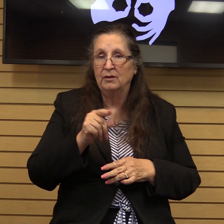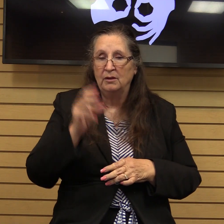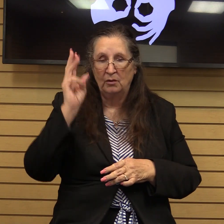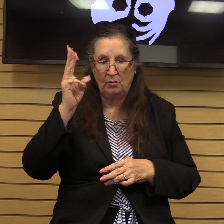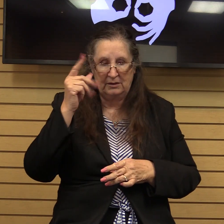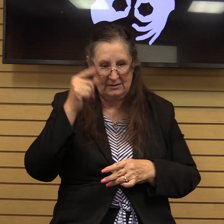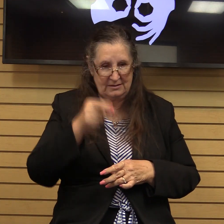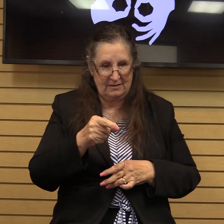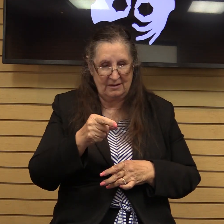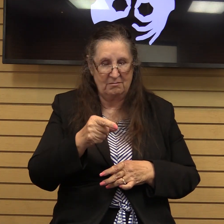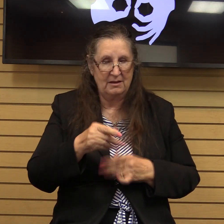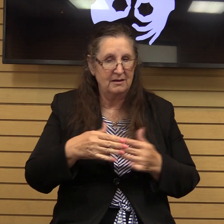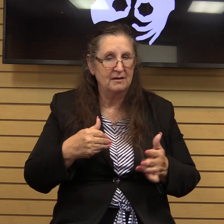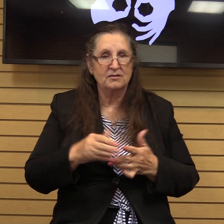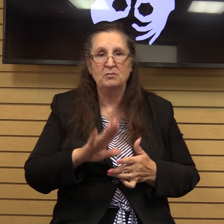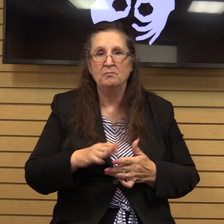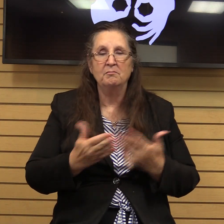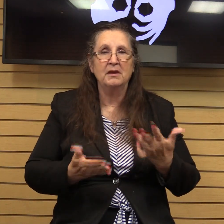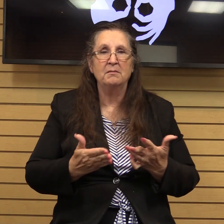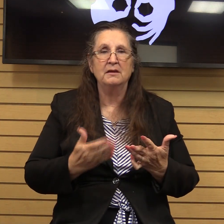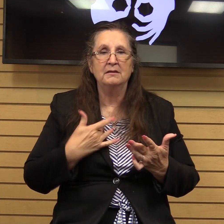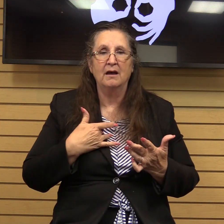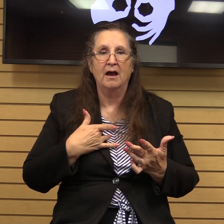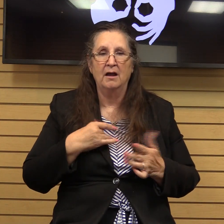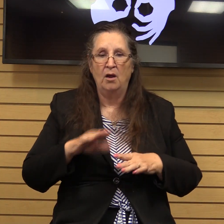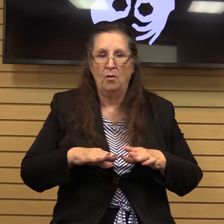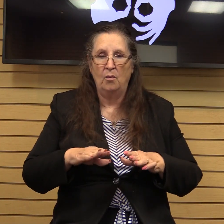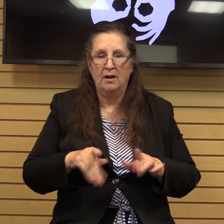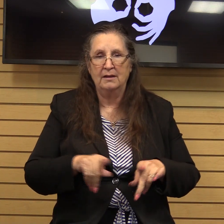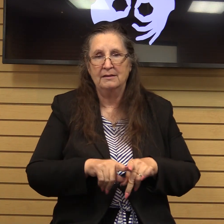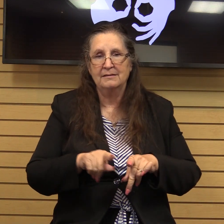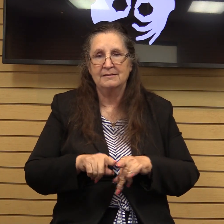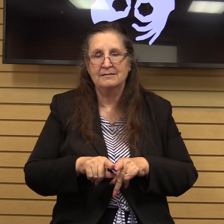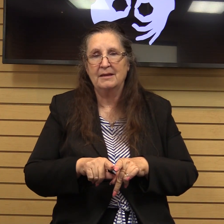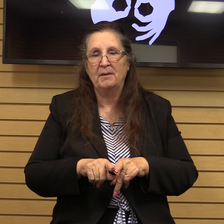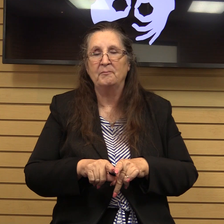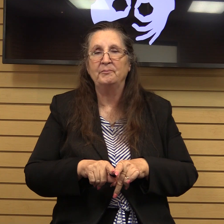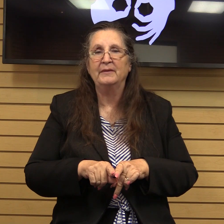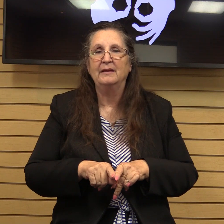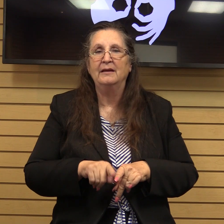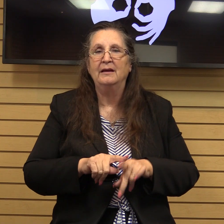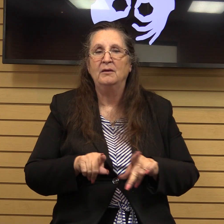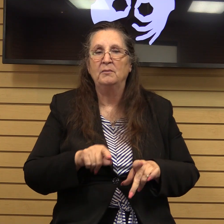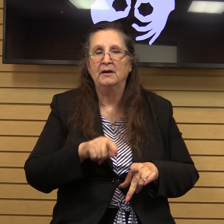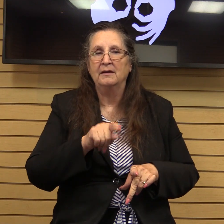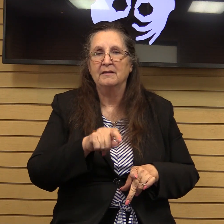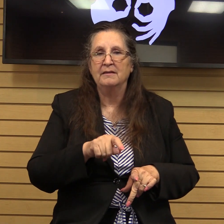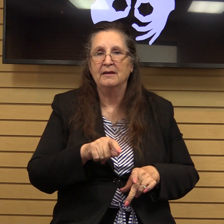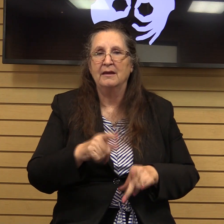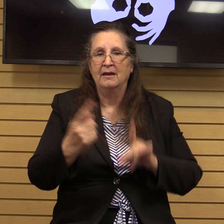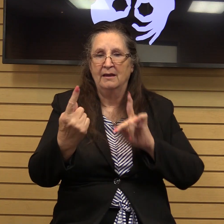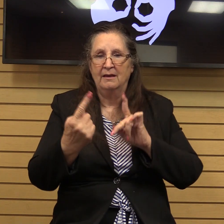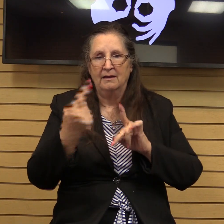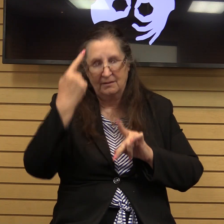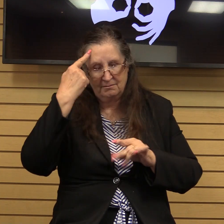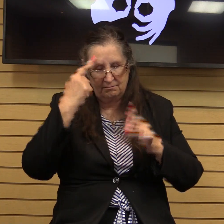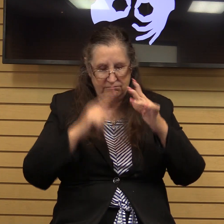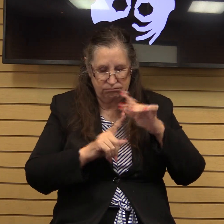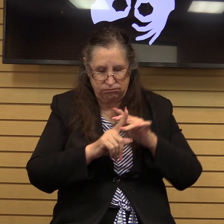them even though you're you may not be walking the same but they can't they come to our minds in prayers and I say that